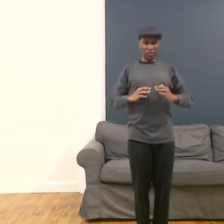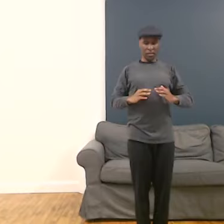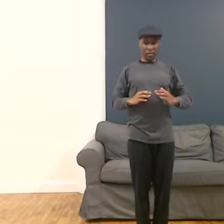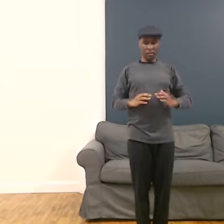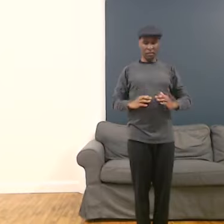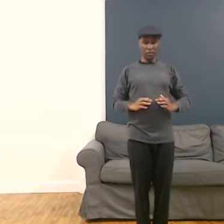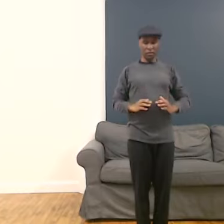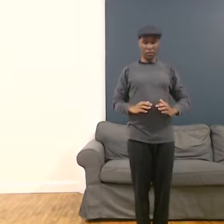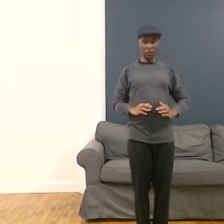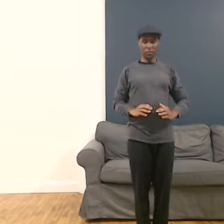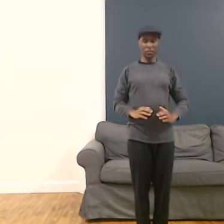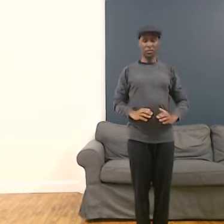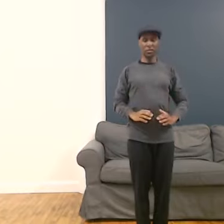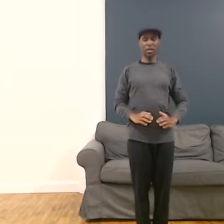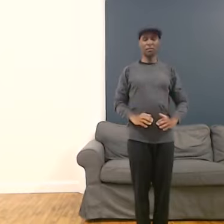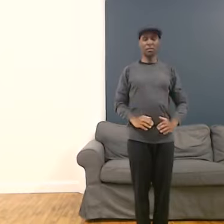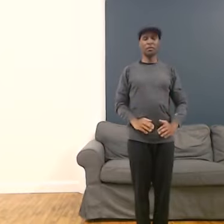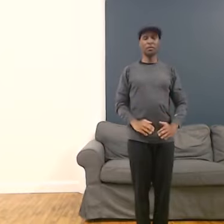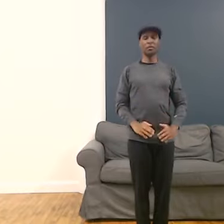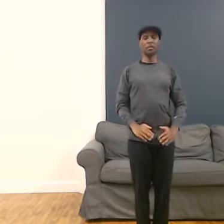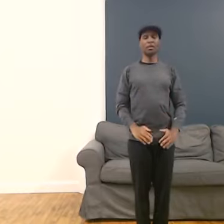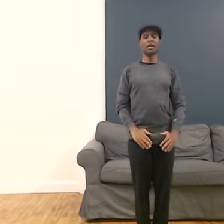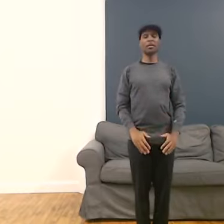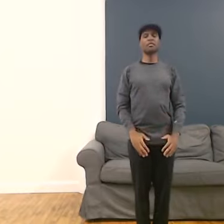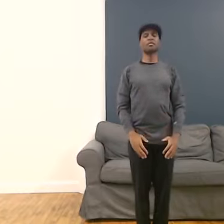Let's do this movement two more times without moving the legs.